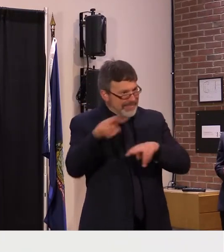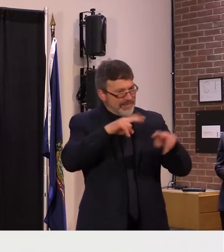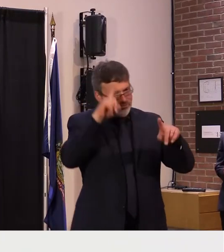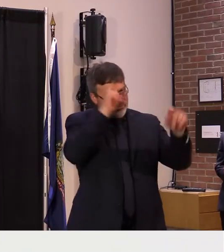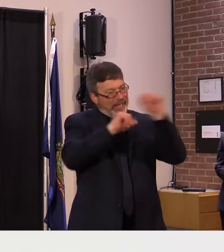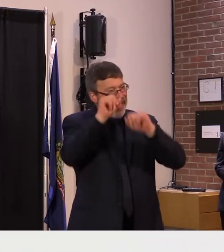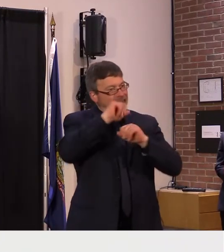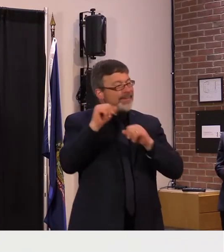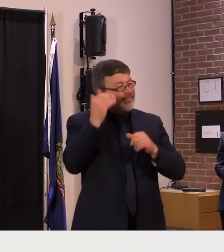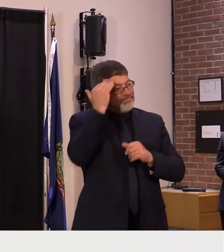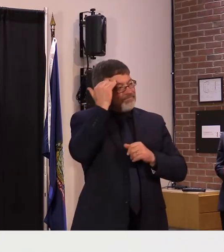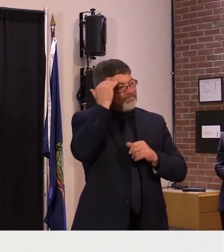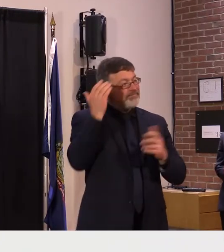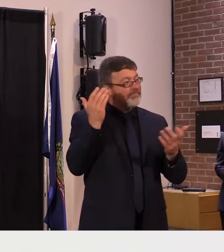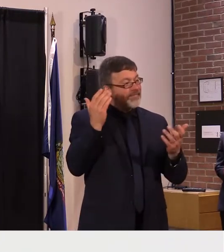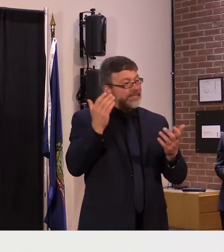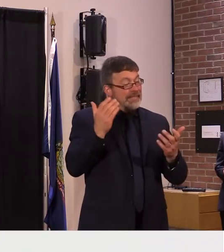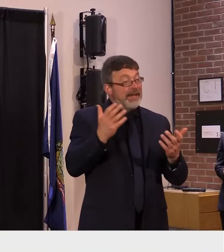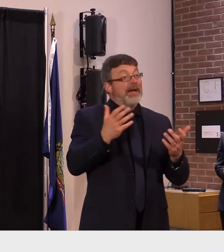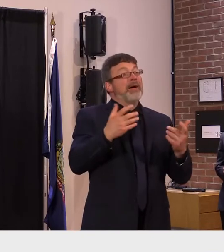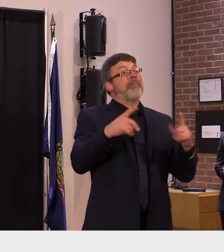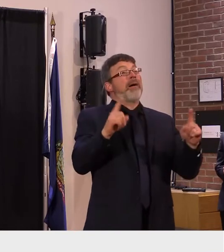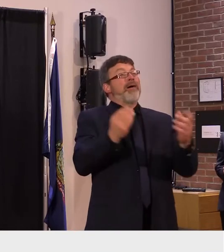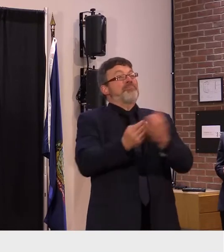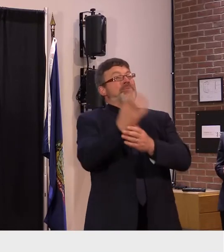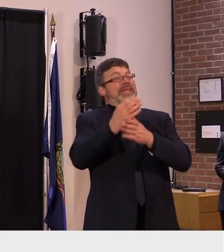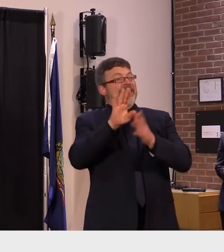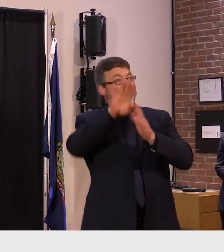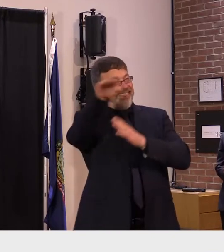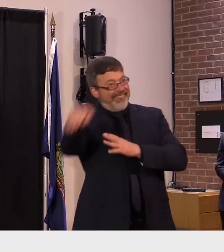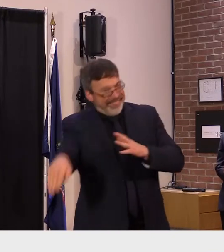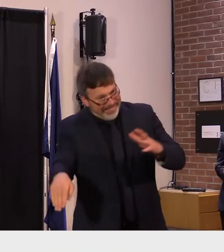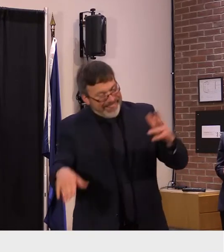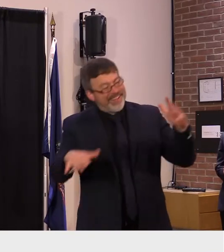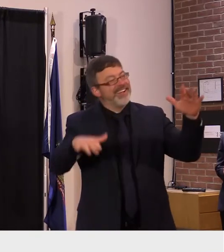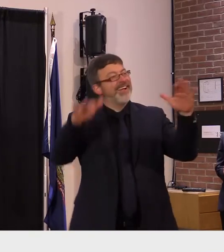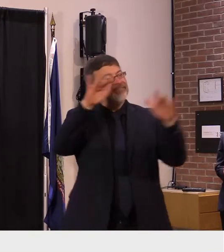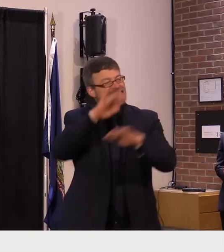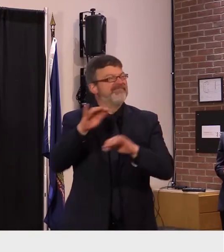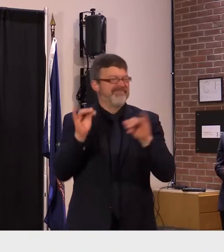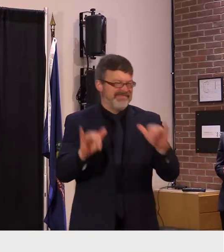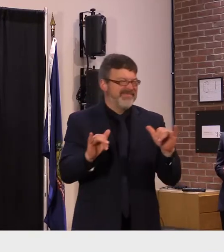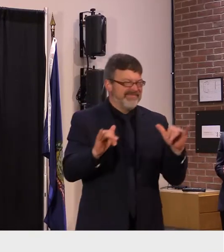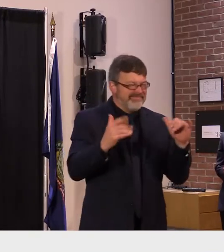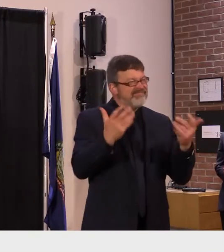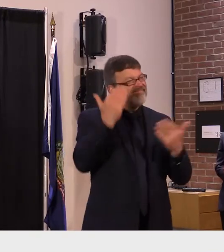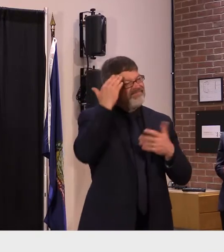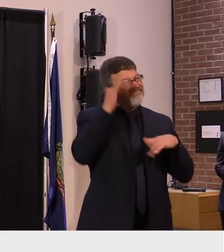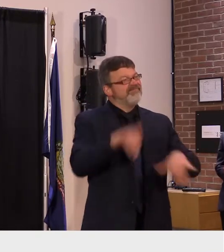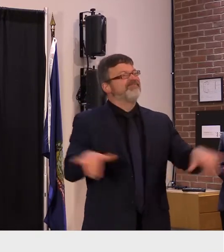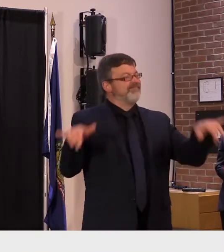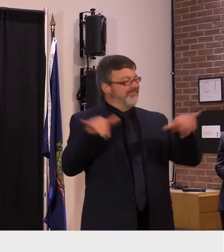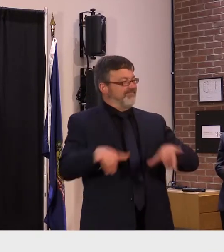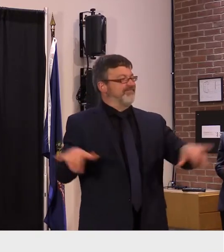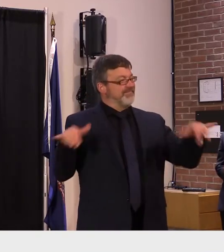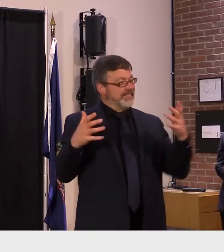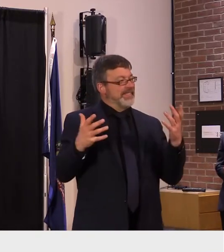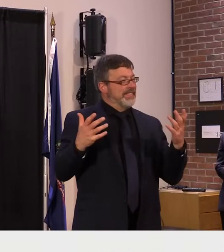forward to as we do in school we look forward to the new school year with optimism and hope um only to encounter delta